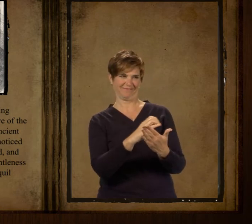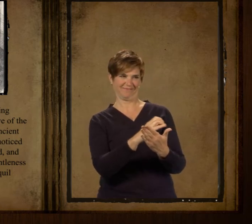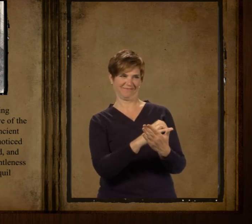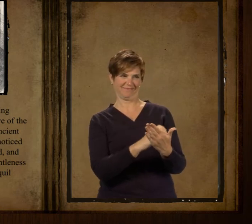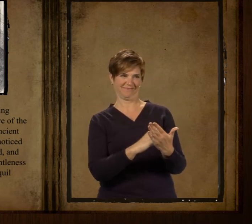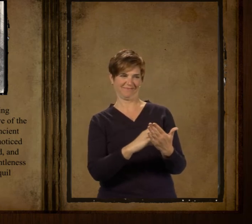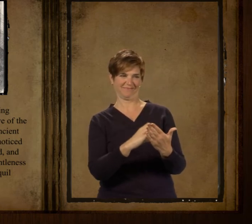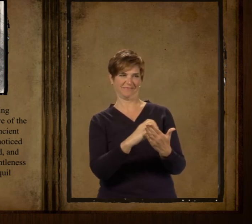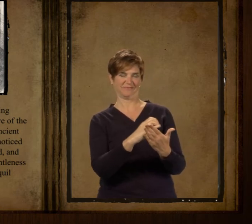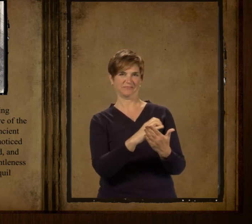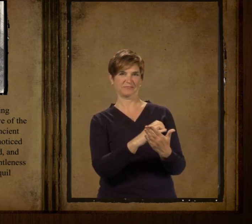that he